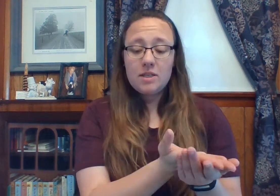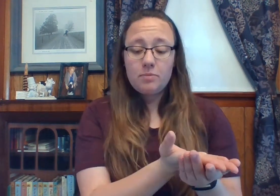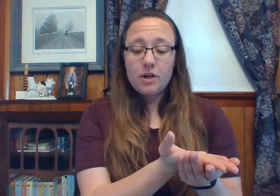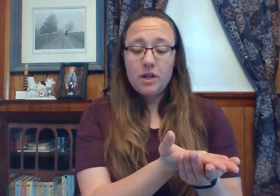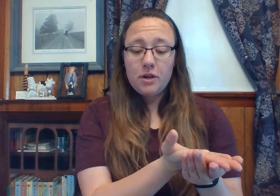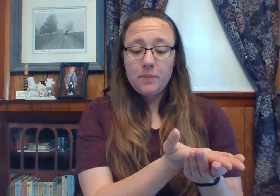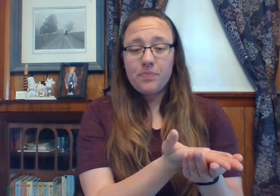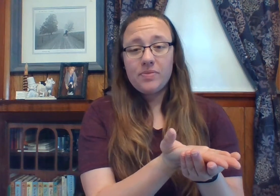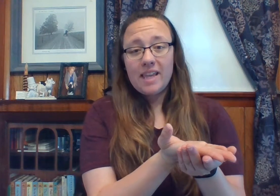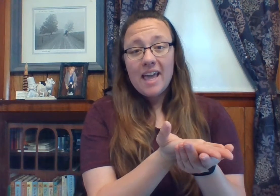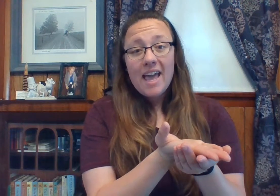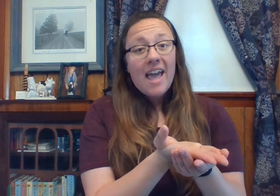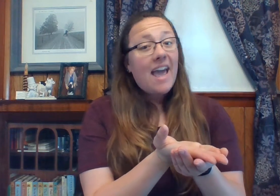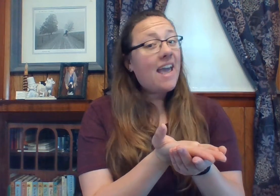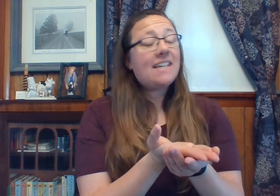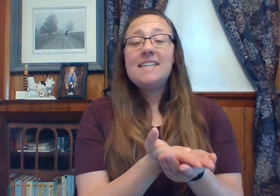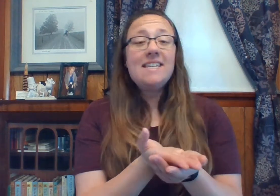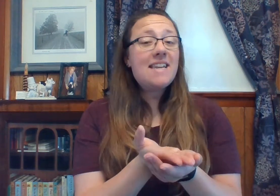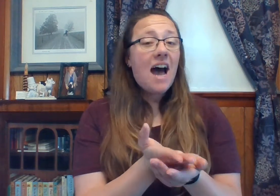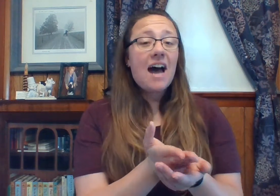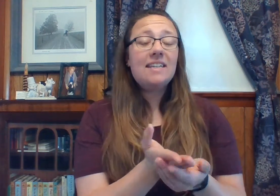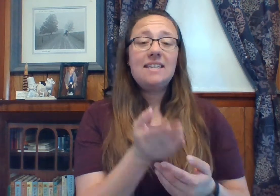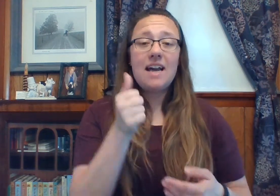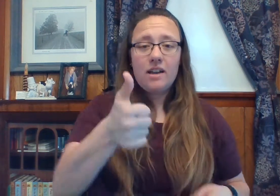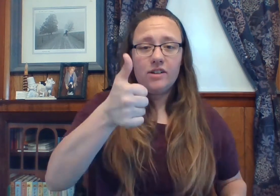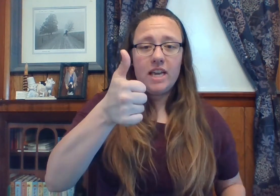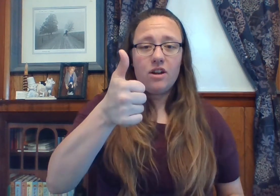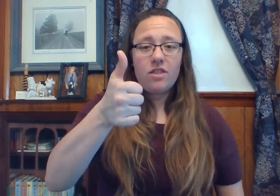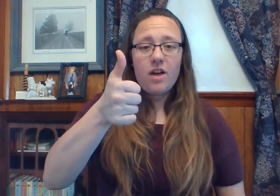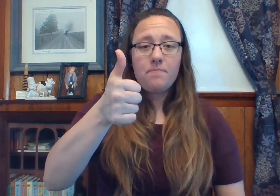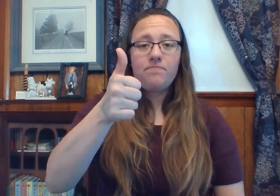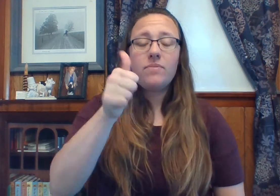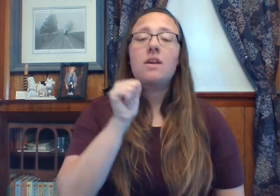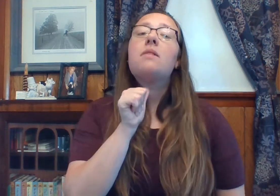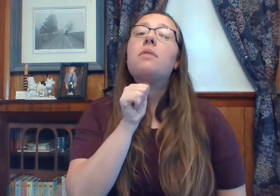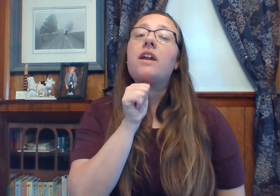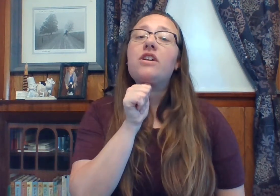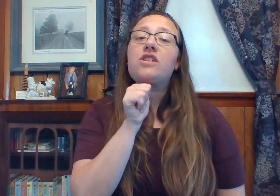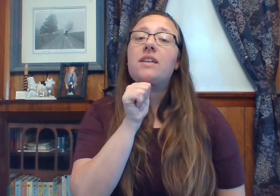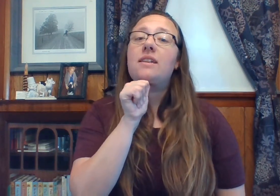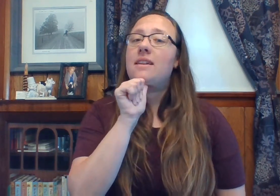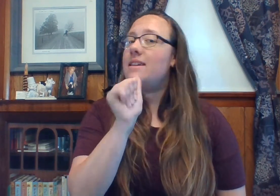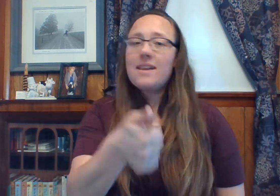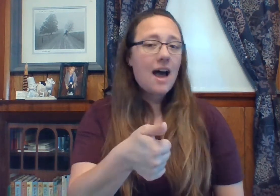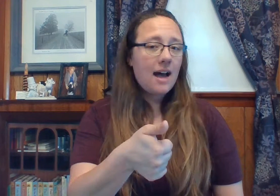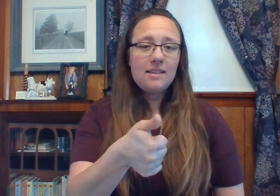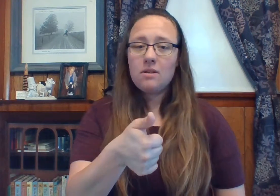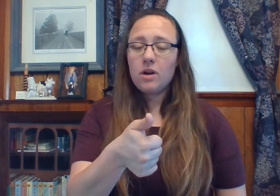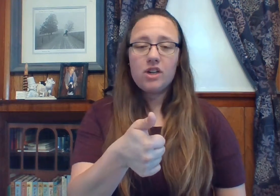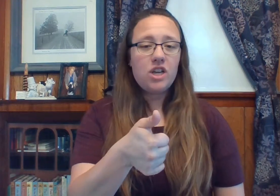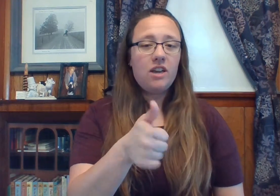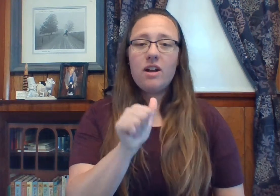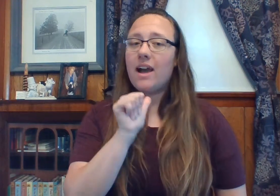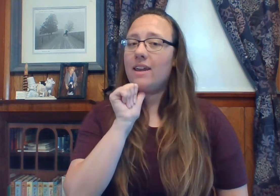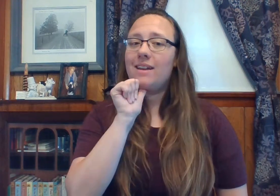Prosper you and not, not, you're taking a thumb, put it under your chin, not while you're shaking your head,